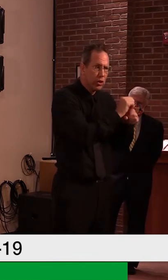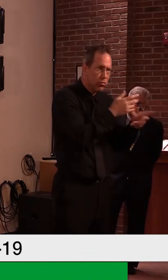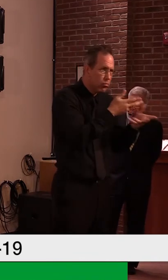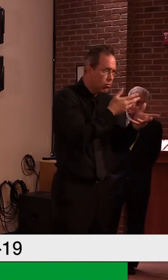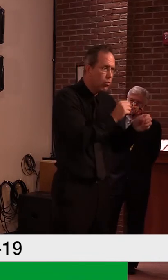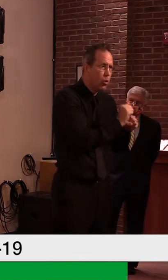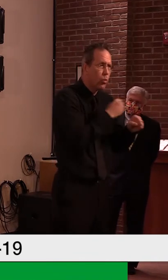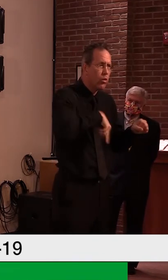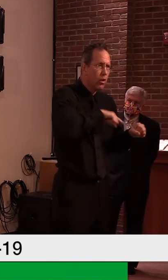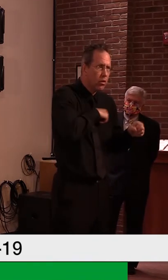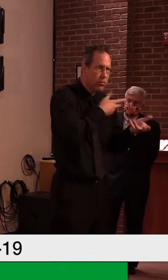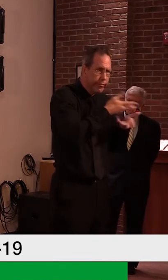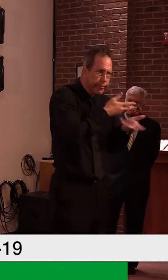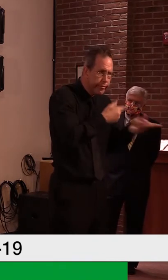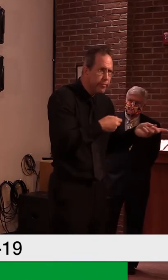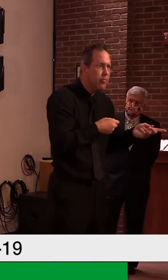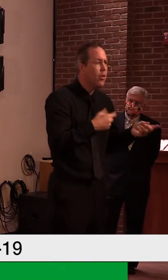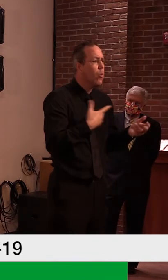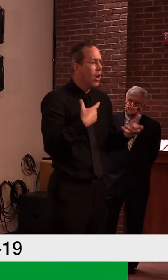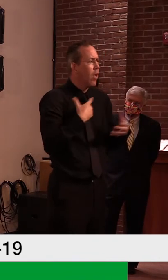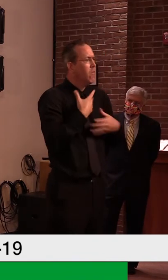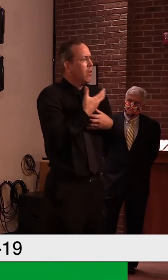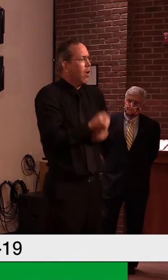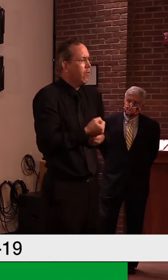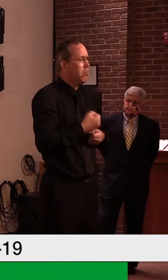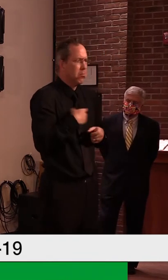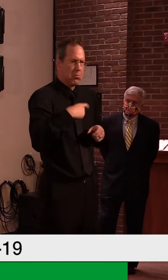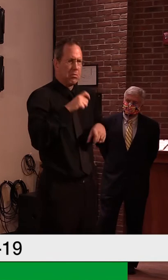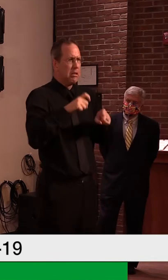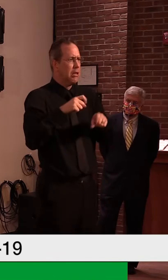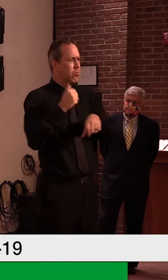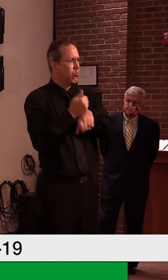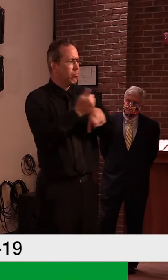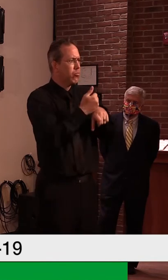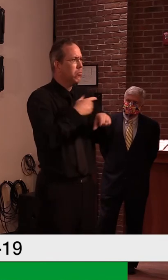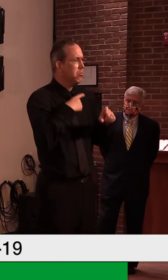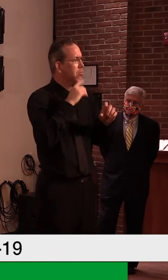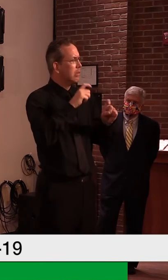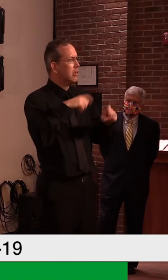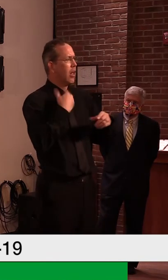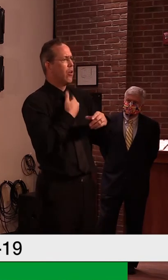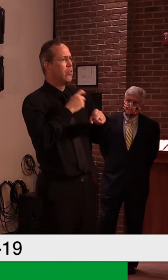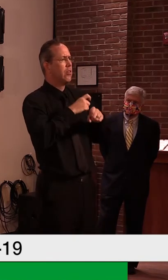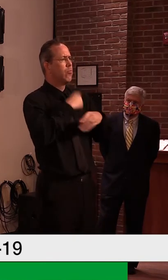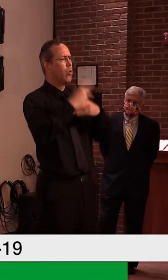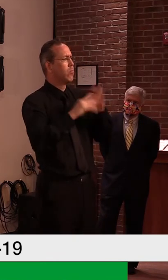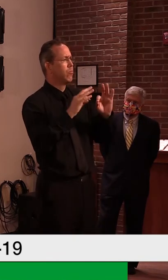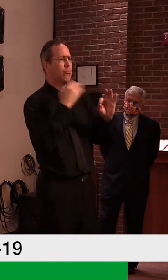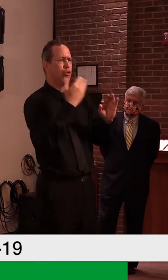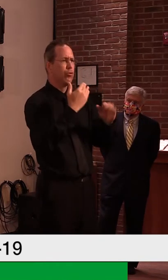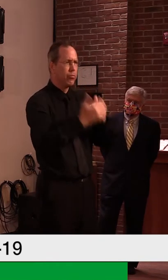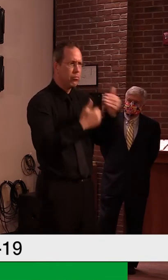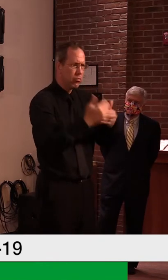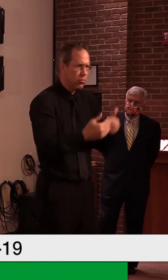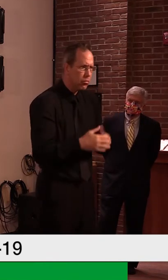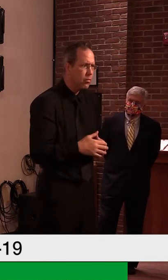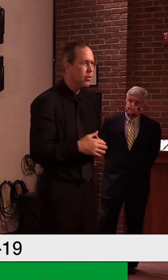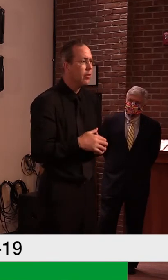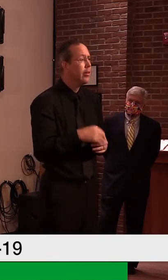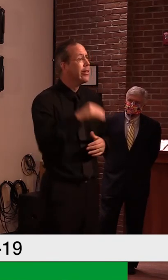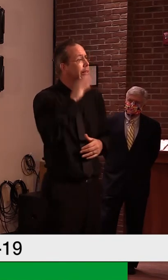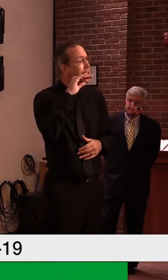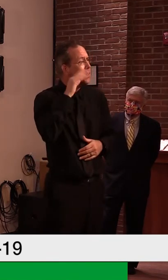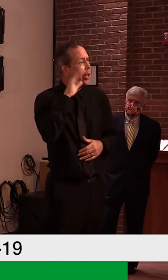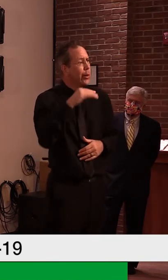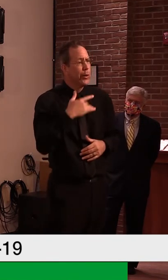time, uh, we feel confident in our, uh, testing program. Uh, but, uh, but again, I always remain concerned based on,